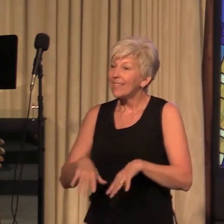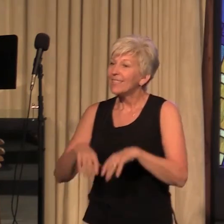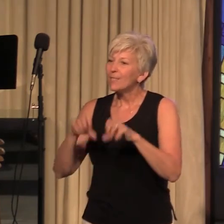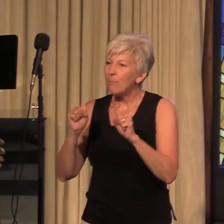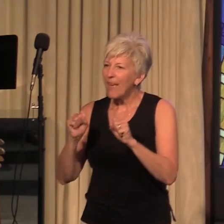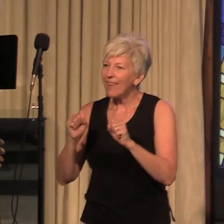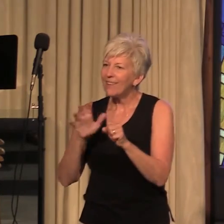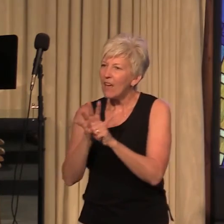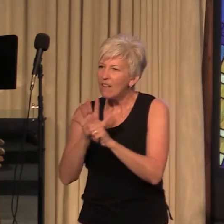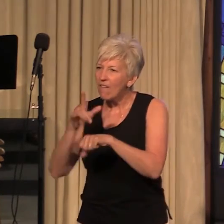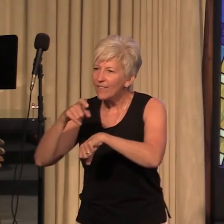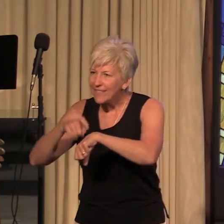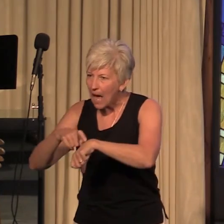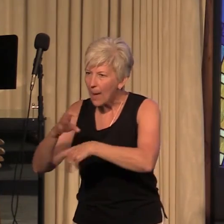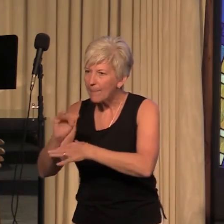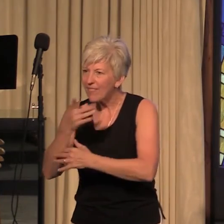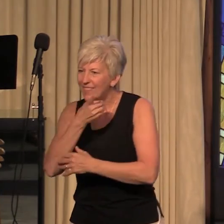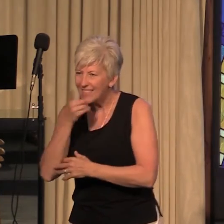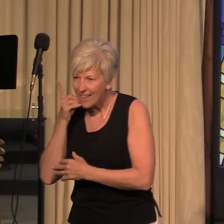all those thoughts